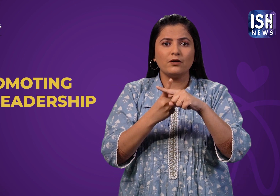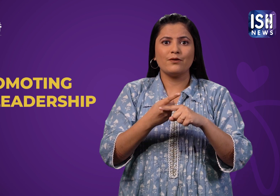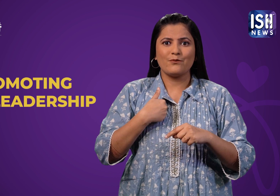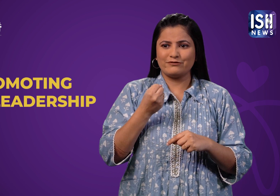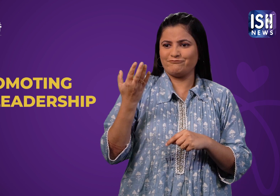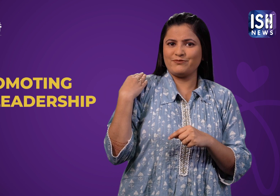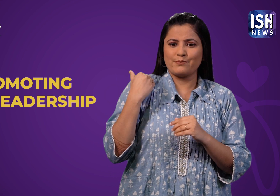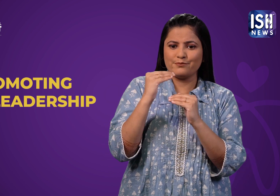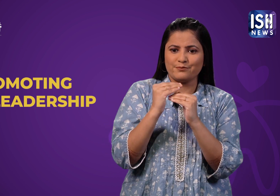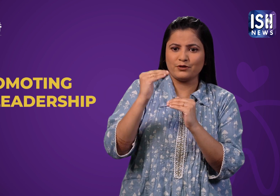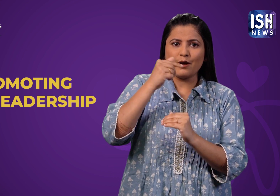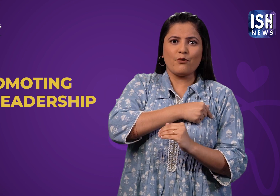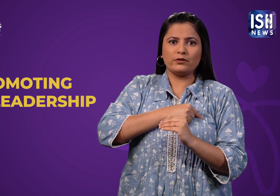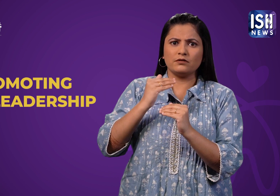employment challenges